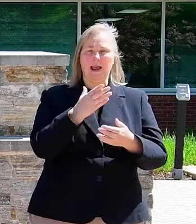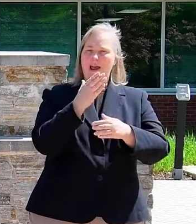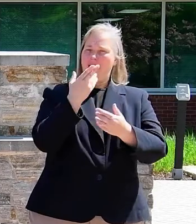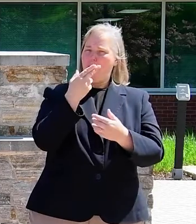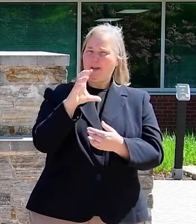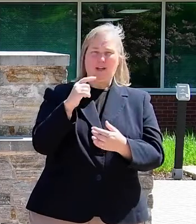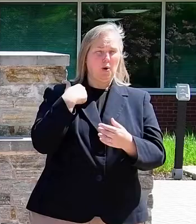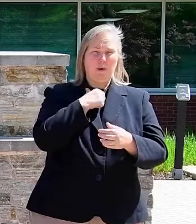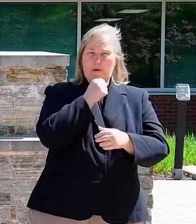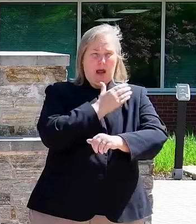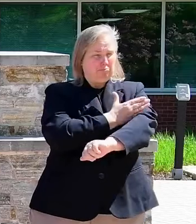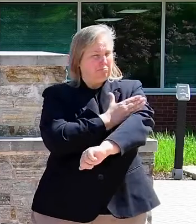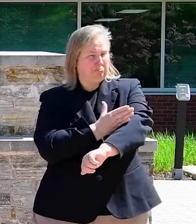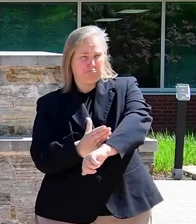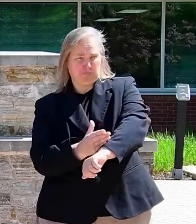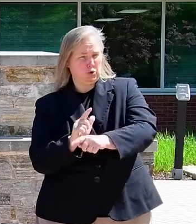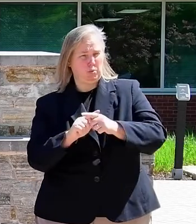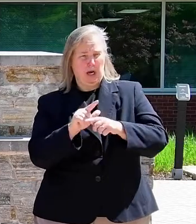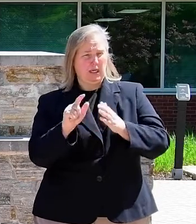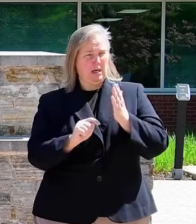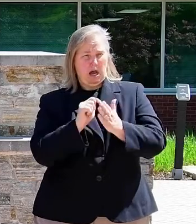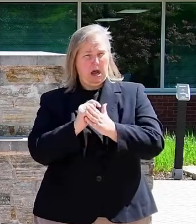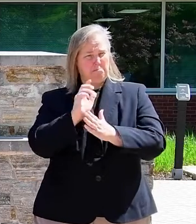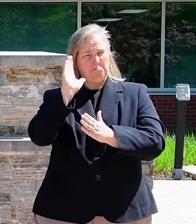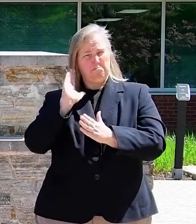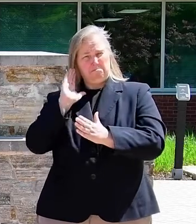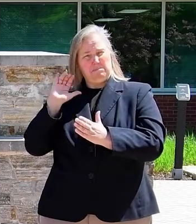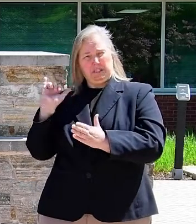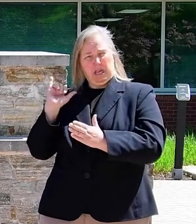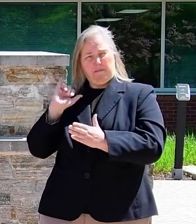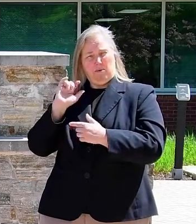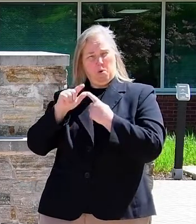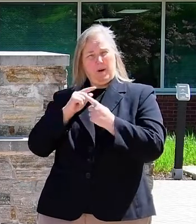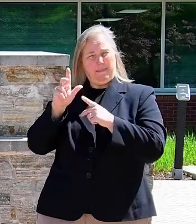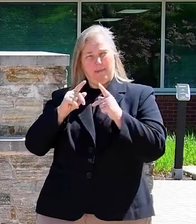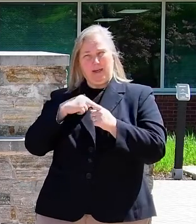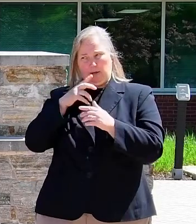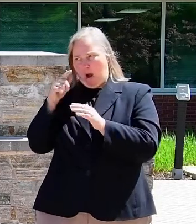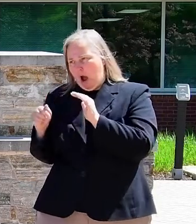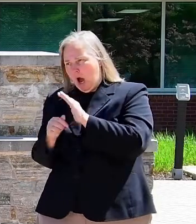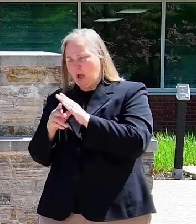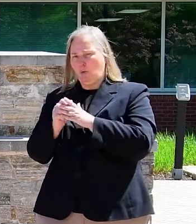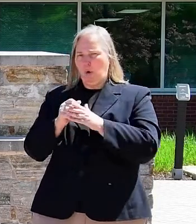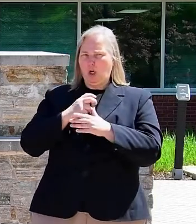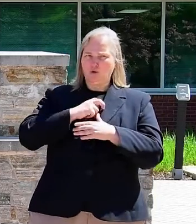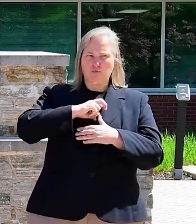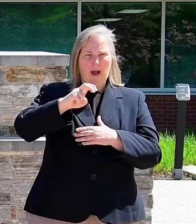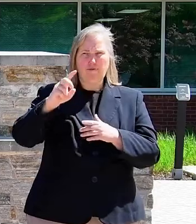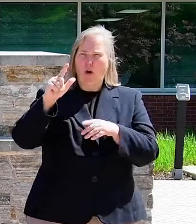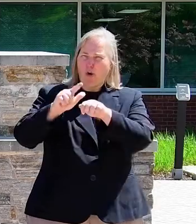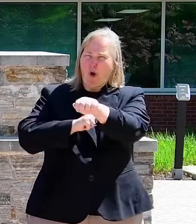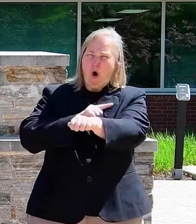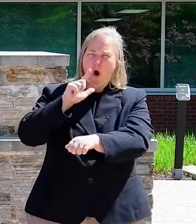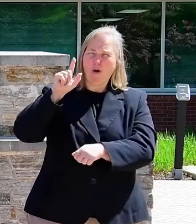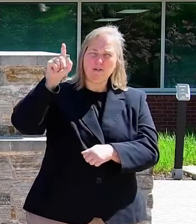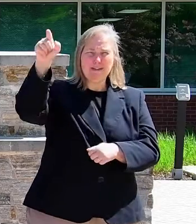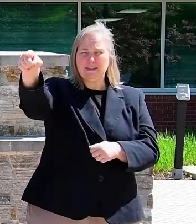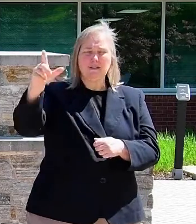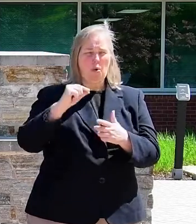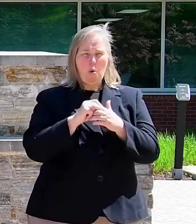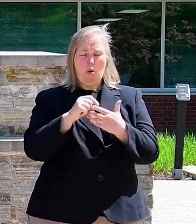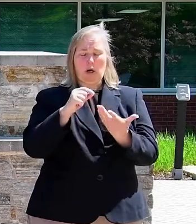back to a time when women needed to hide or travel long distances or resort to risky procedures